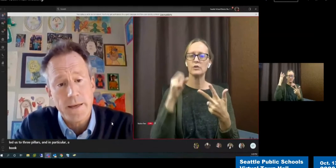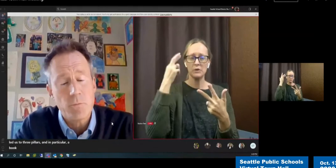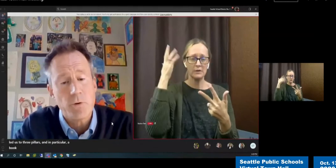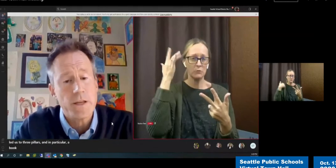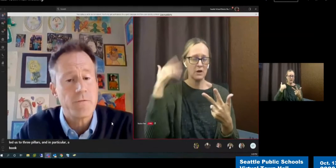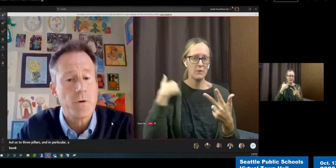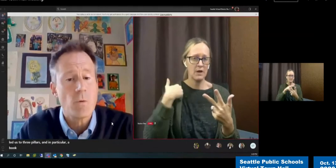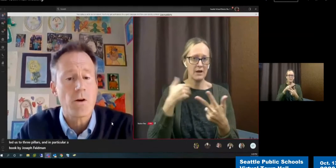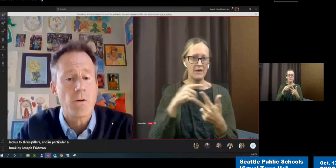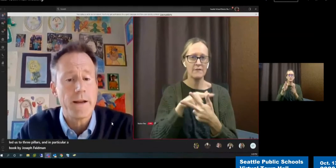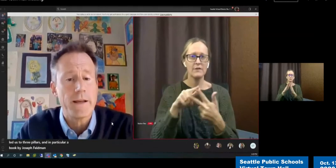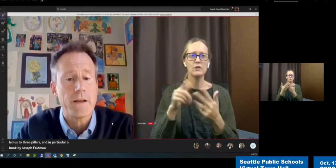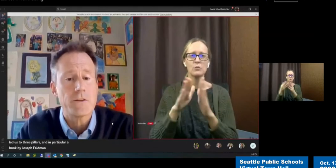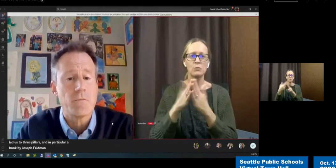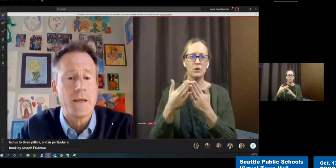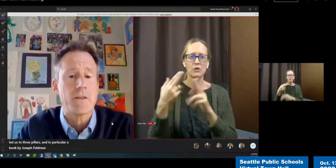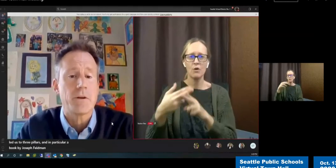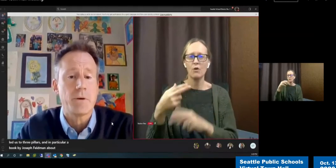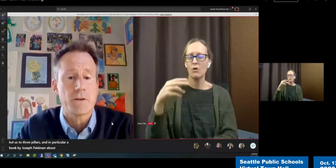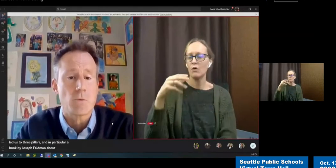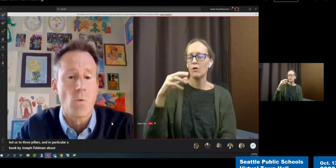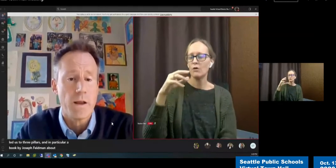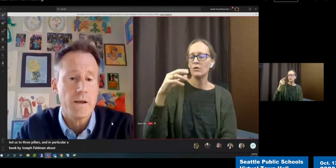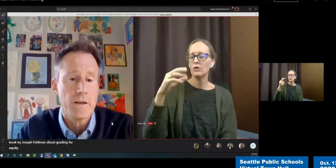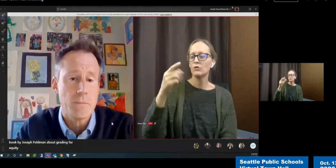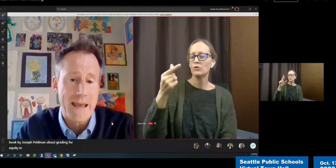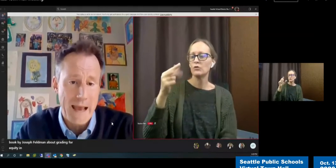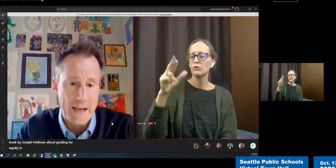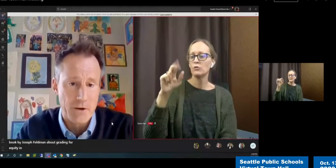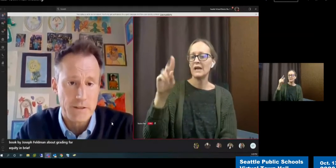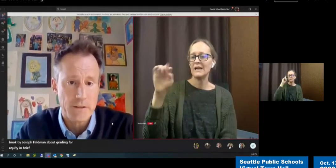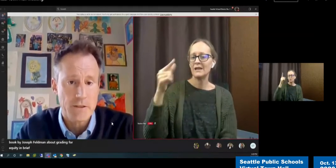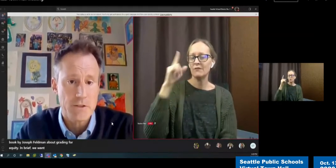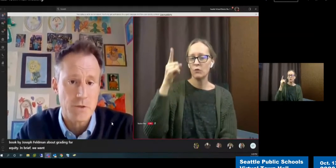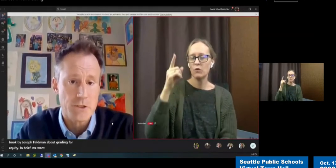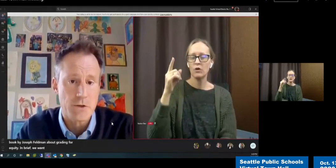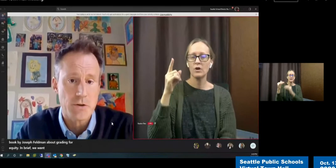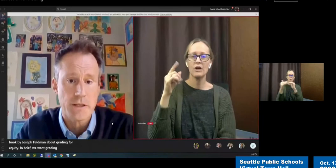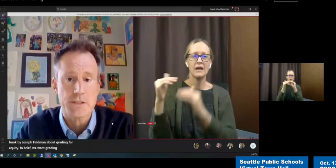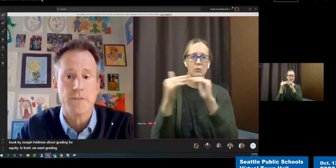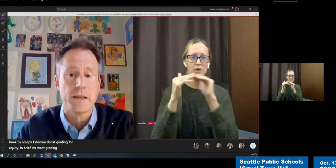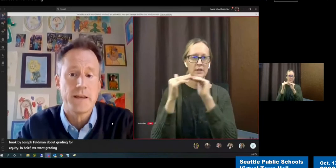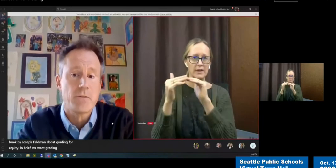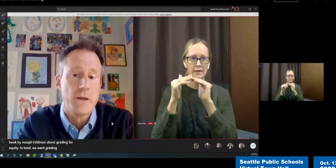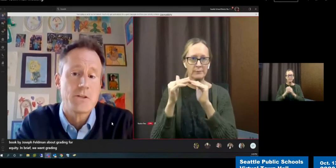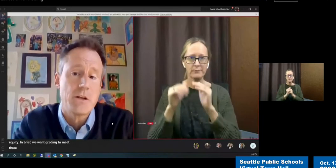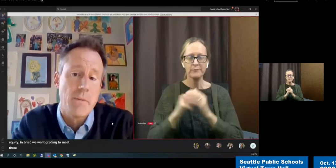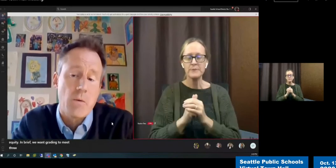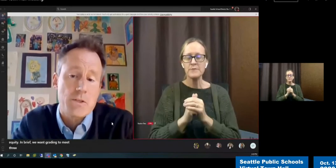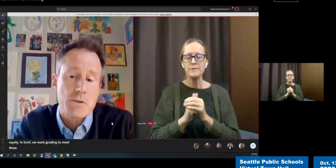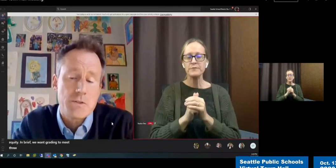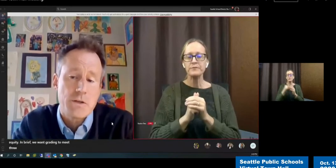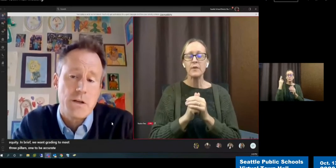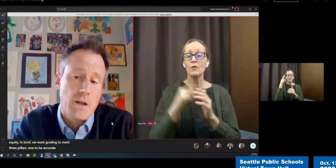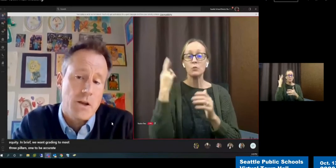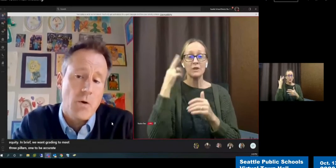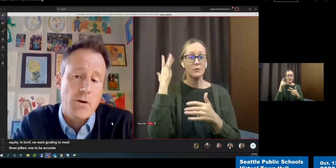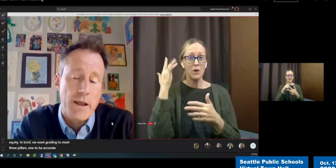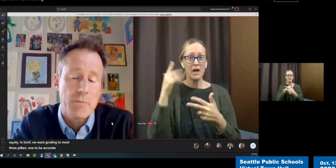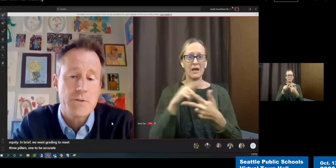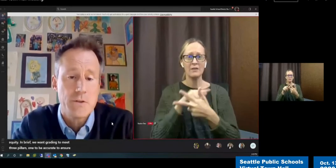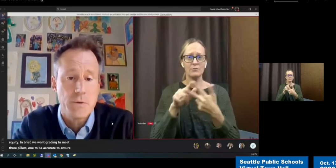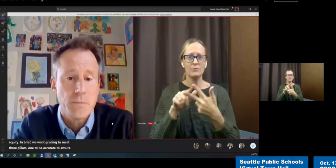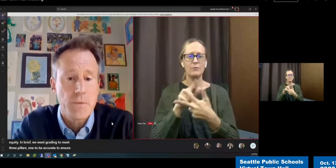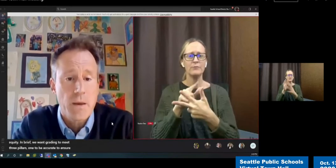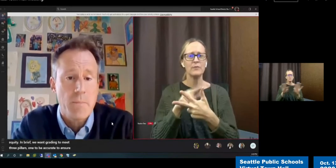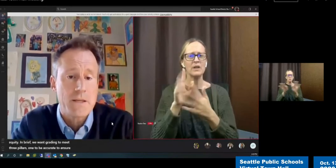In brief, we want grading to meet three pillars. One, to be accurate, to ensure that it's giving information about what students know and are